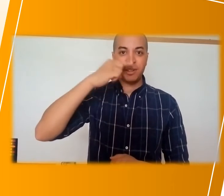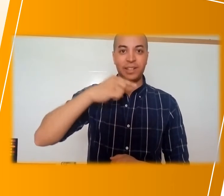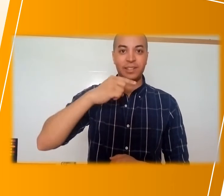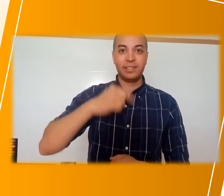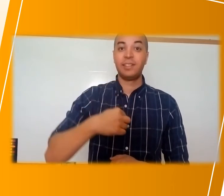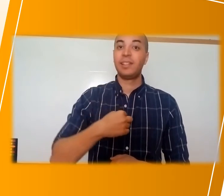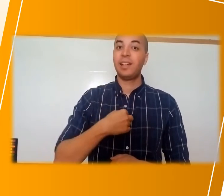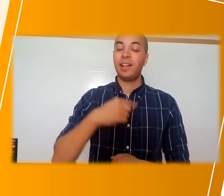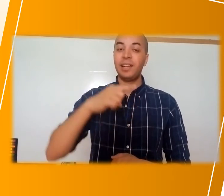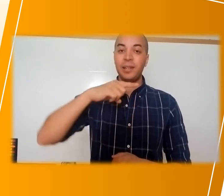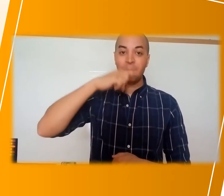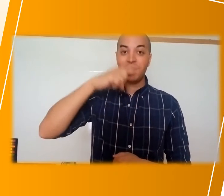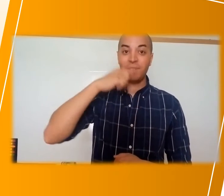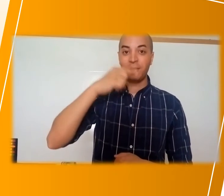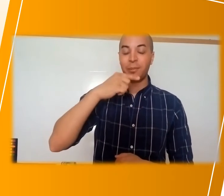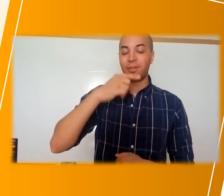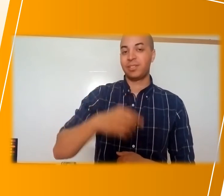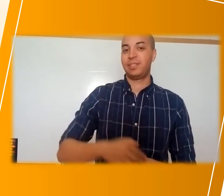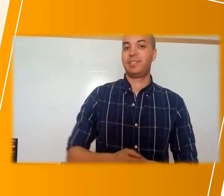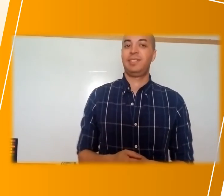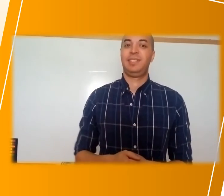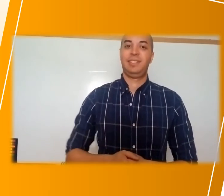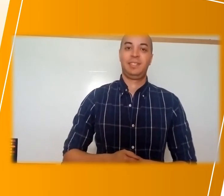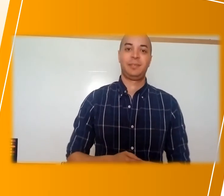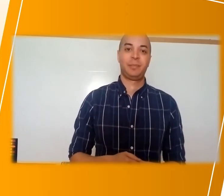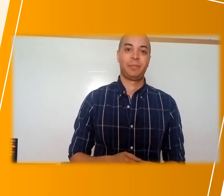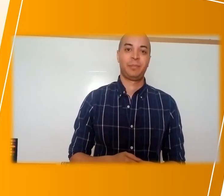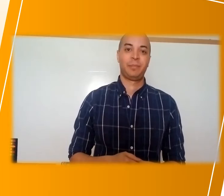Hearing. I am a hearing person.